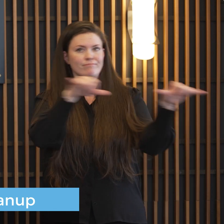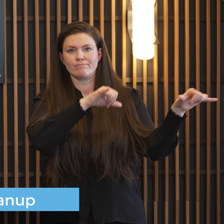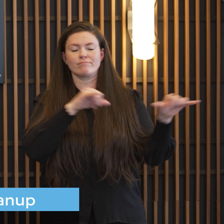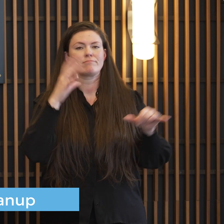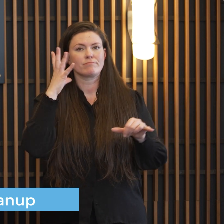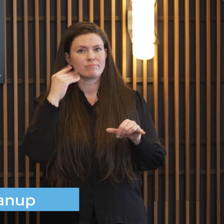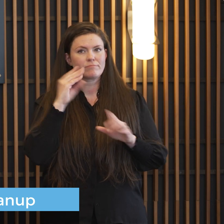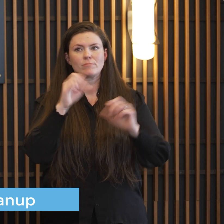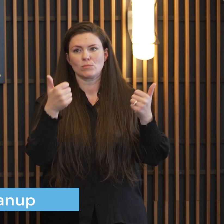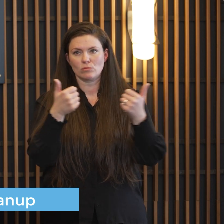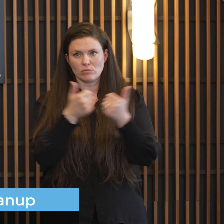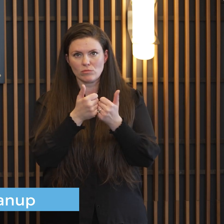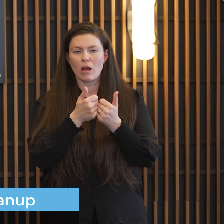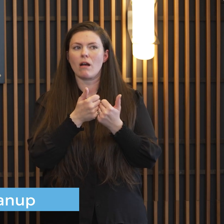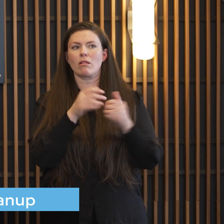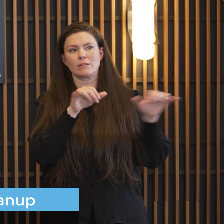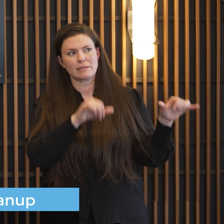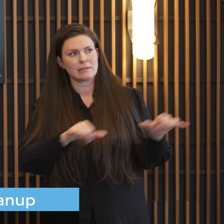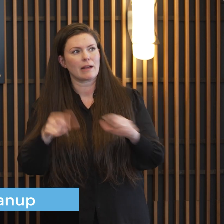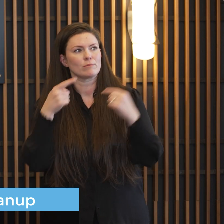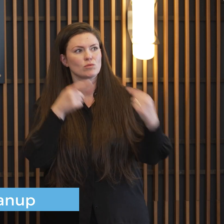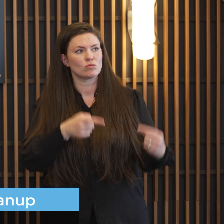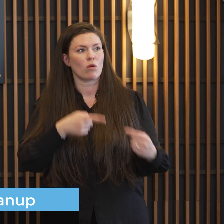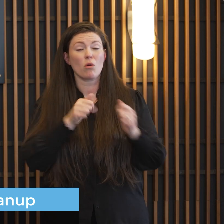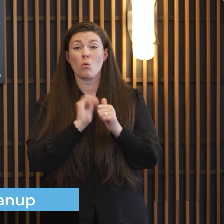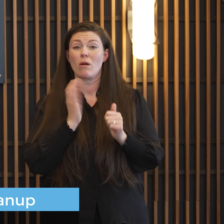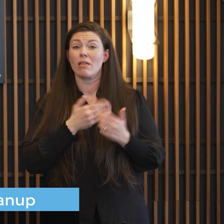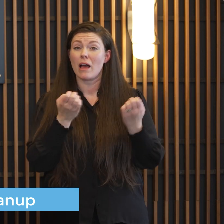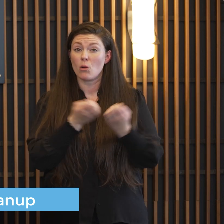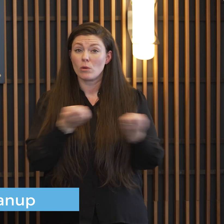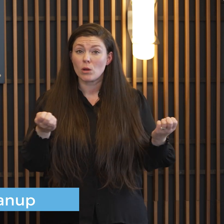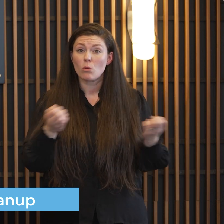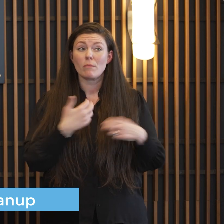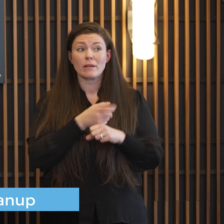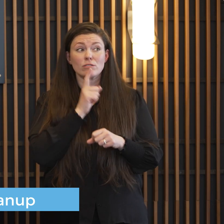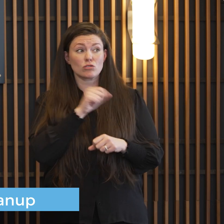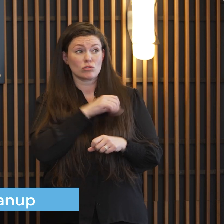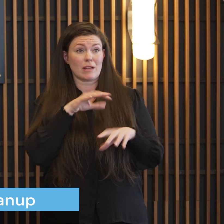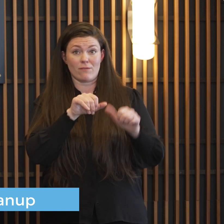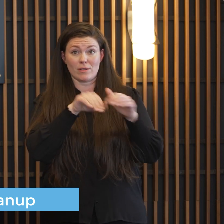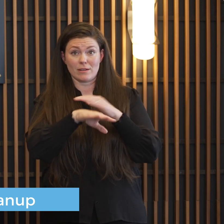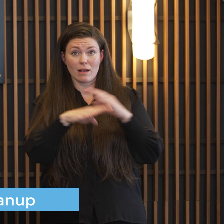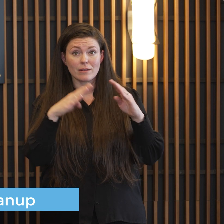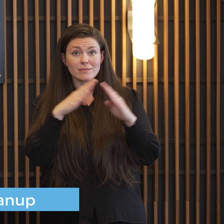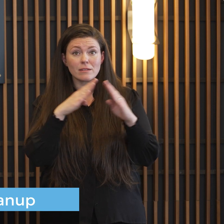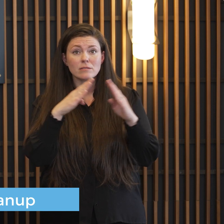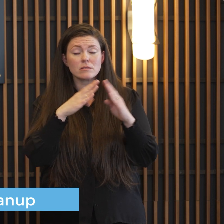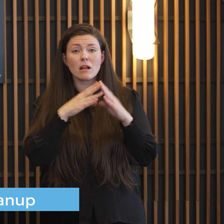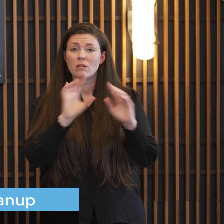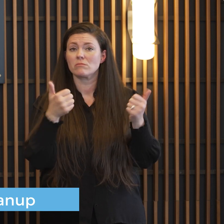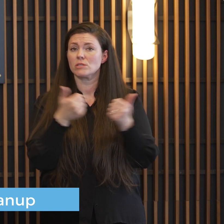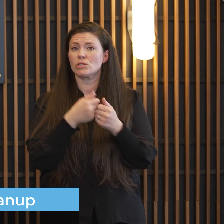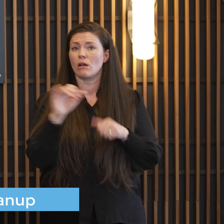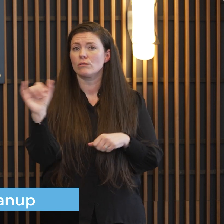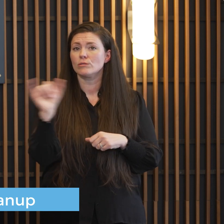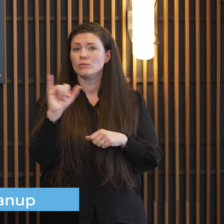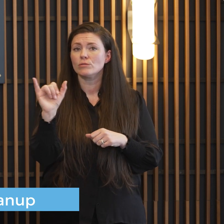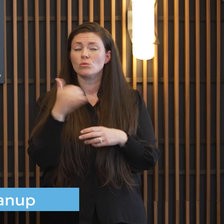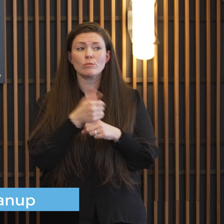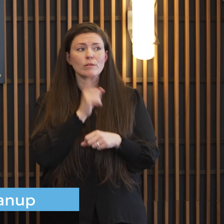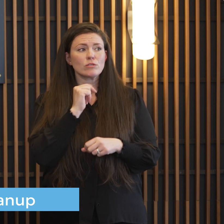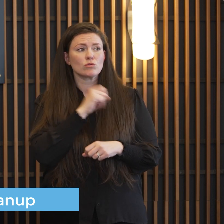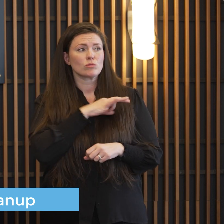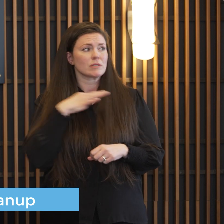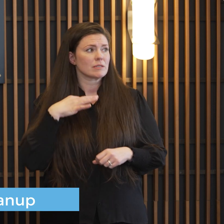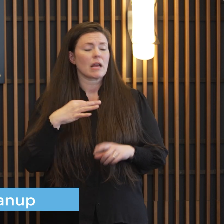and other folks do uh with equipment with uh getting our staff into town uh those type of things getting staff to to